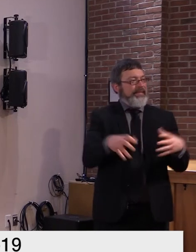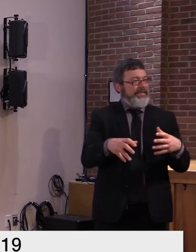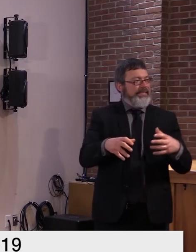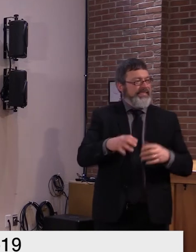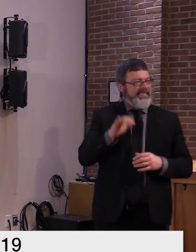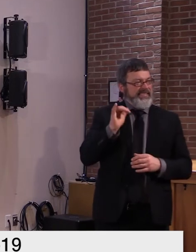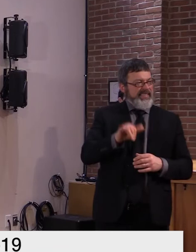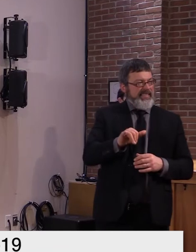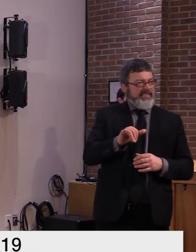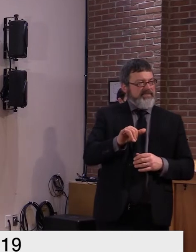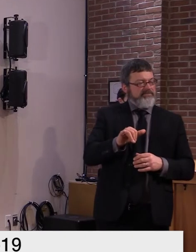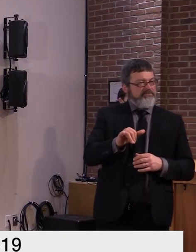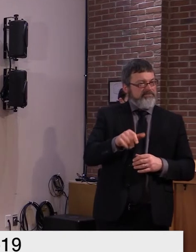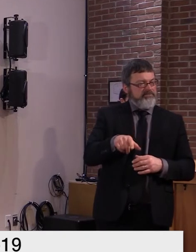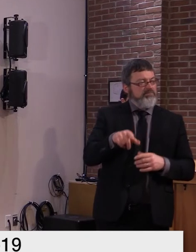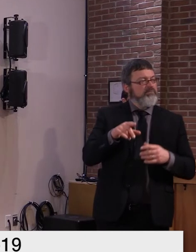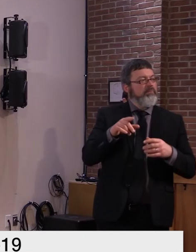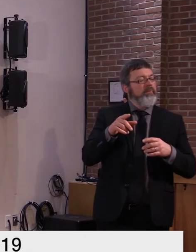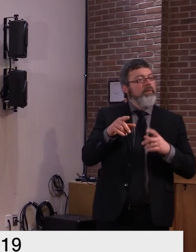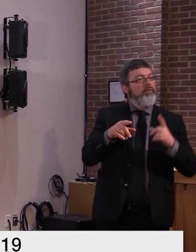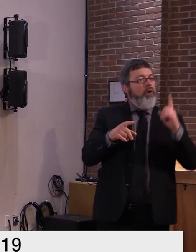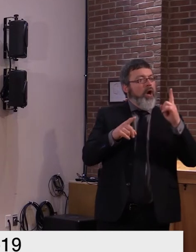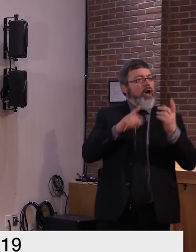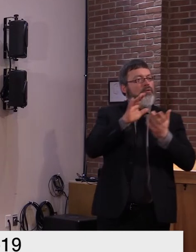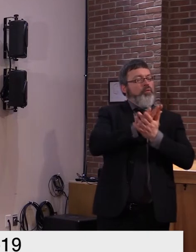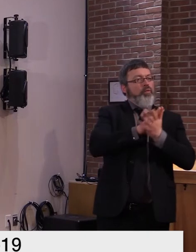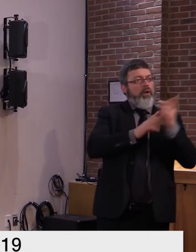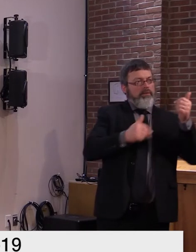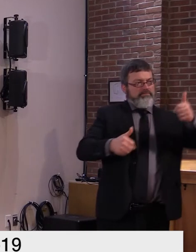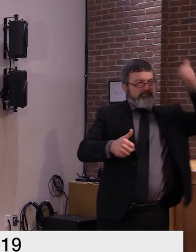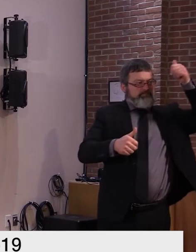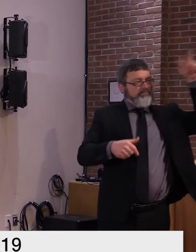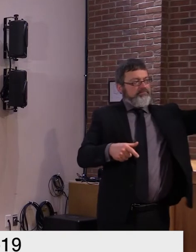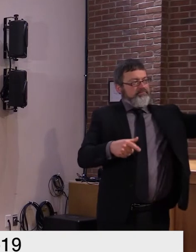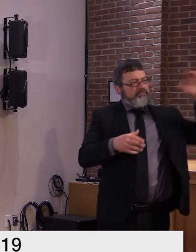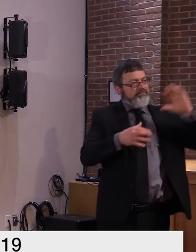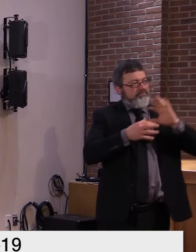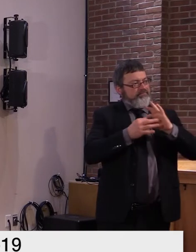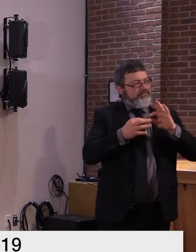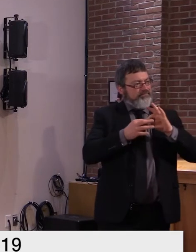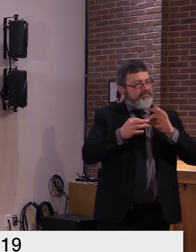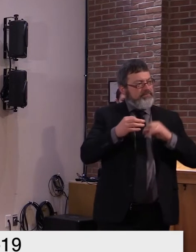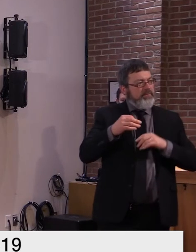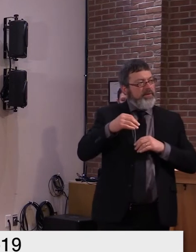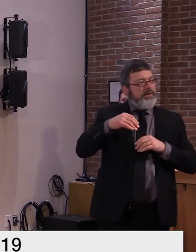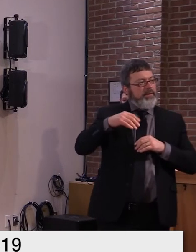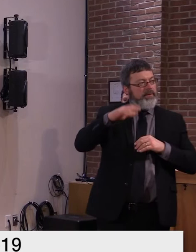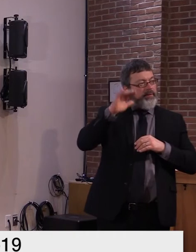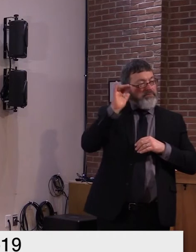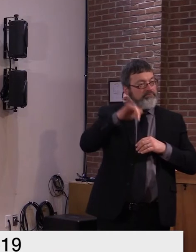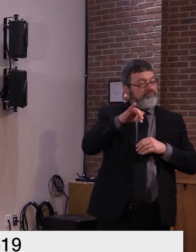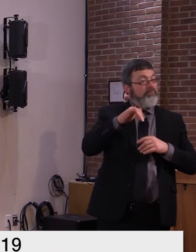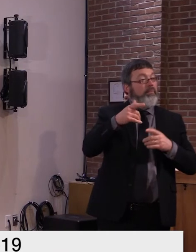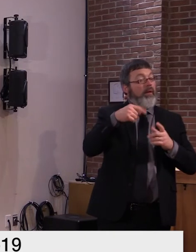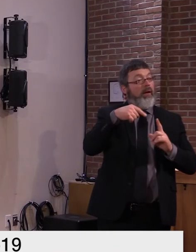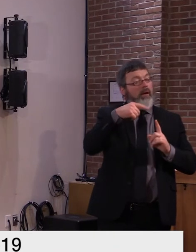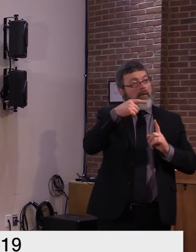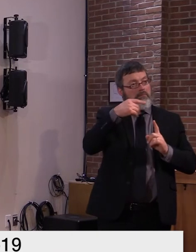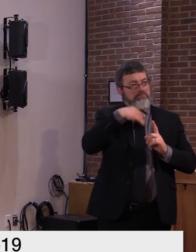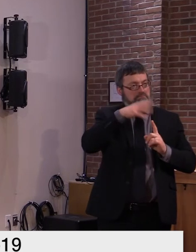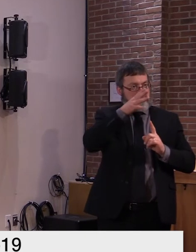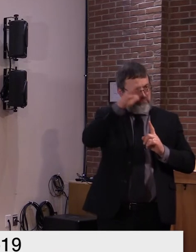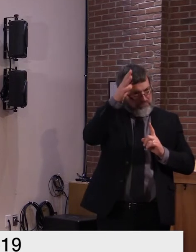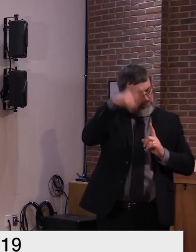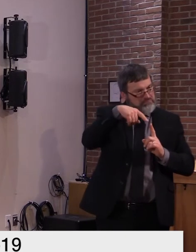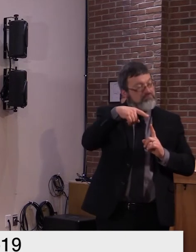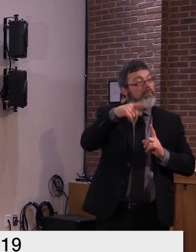of the restrictions is that extended family members for instance grandparents can provide transportation and after